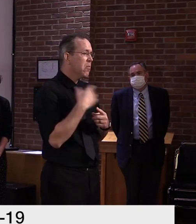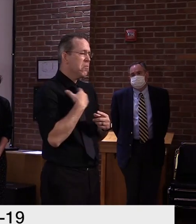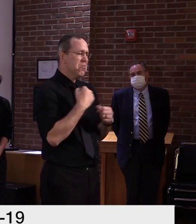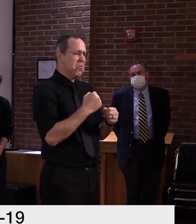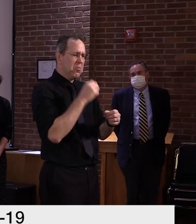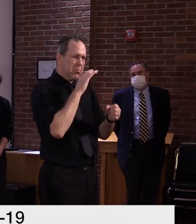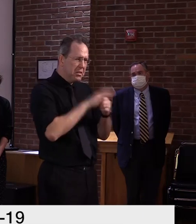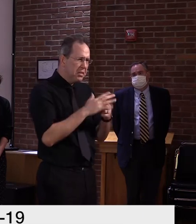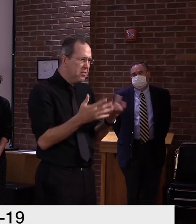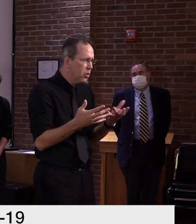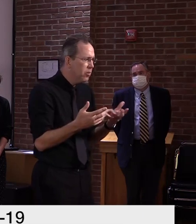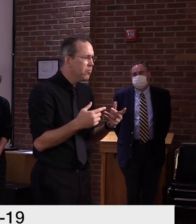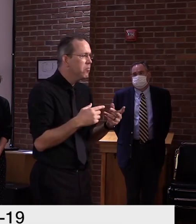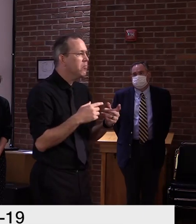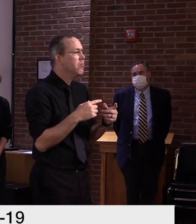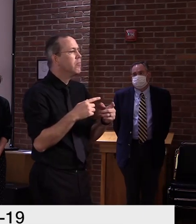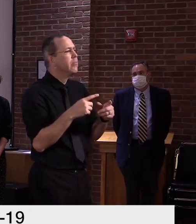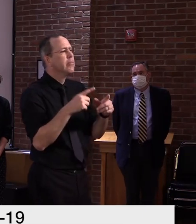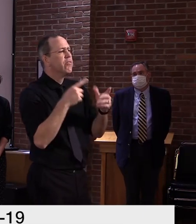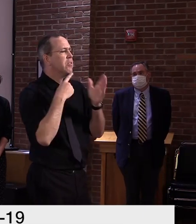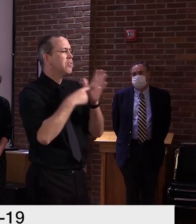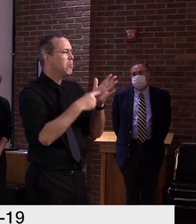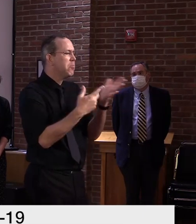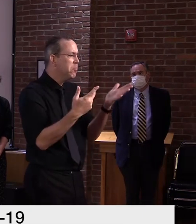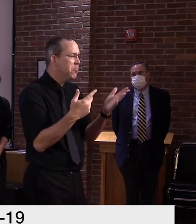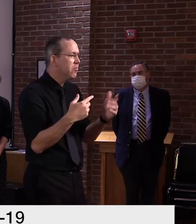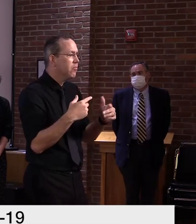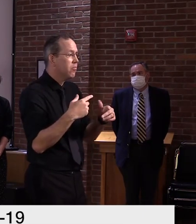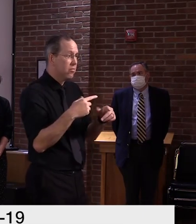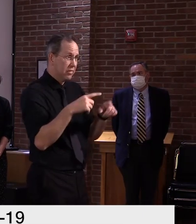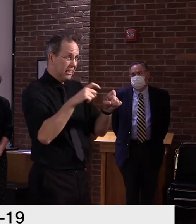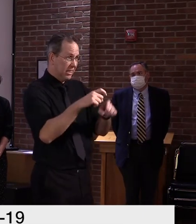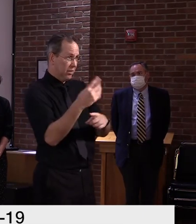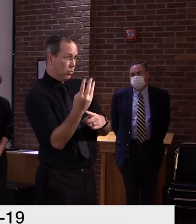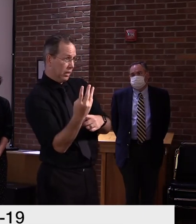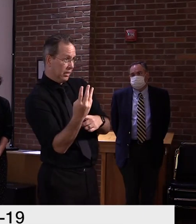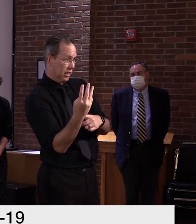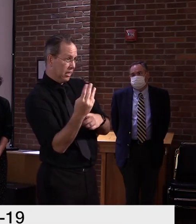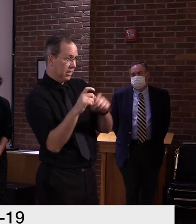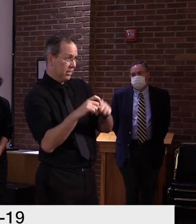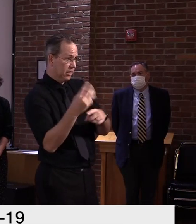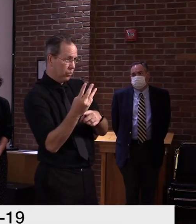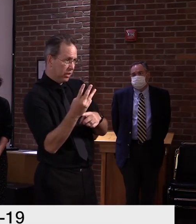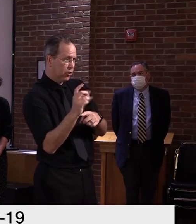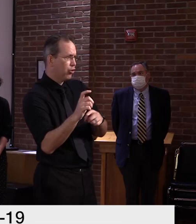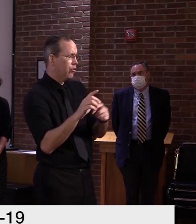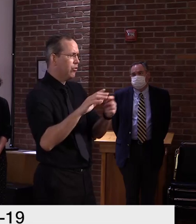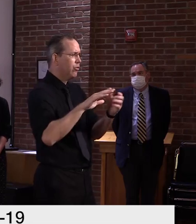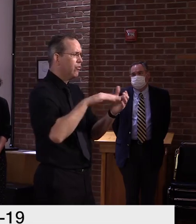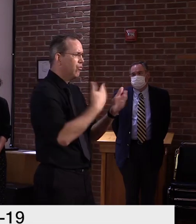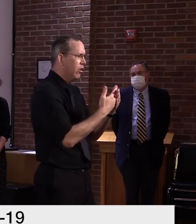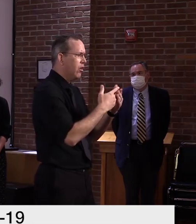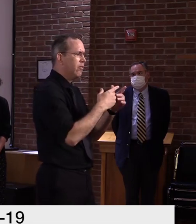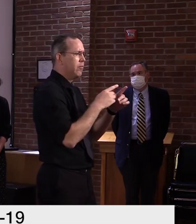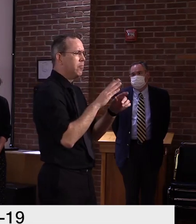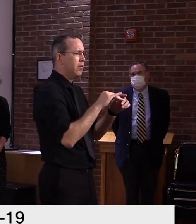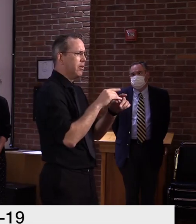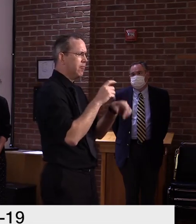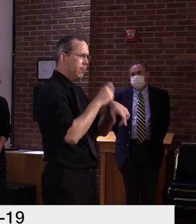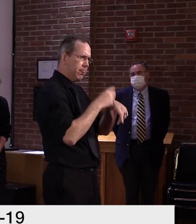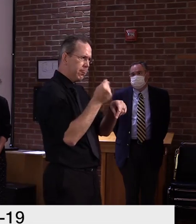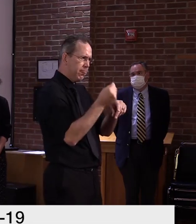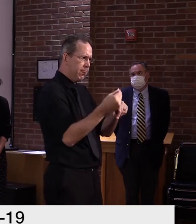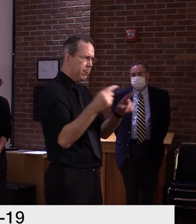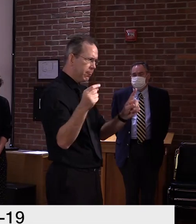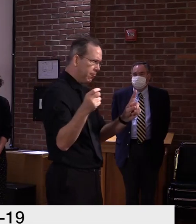collected on a Wednesday, they will be run on a Thursday. If they actually got back early enough on a